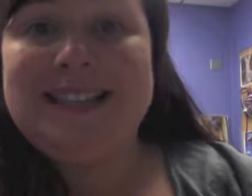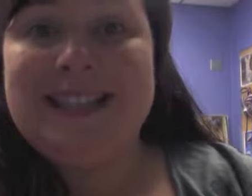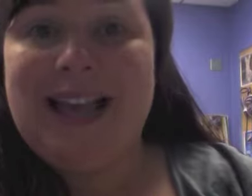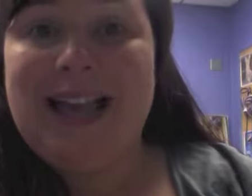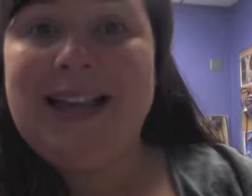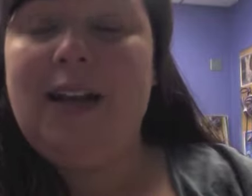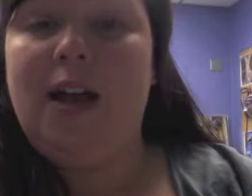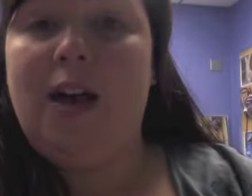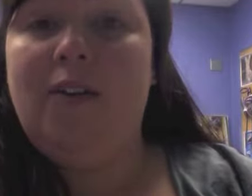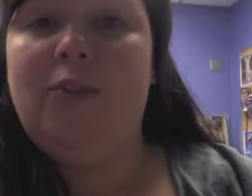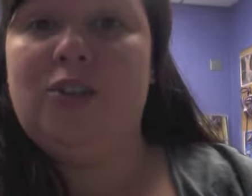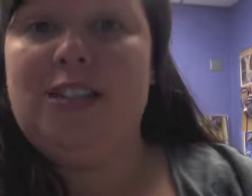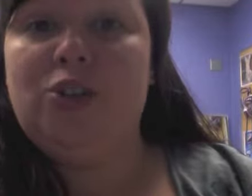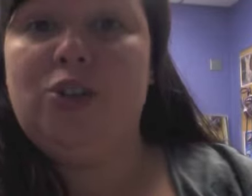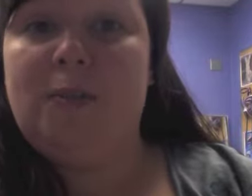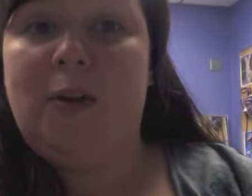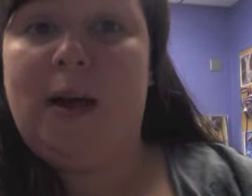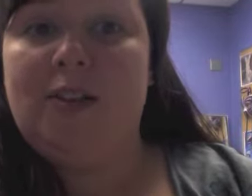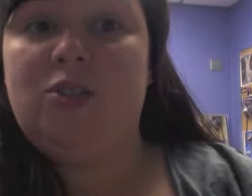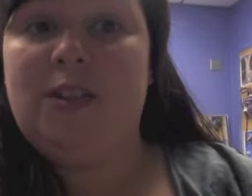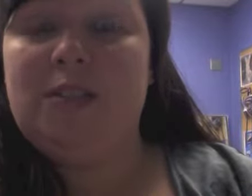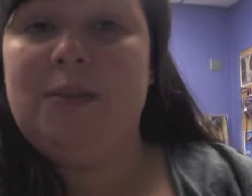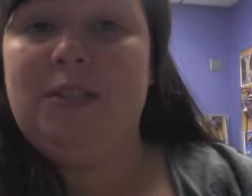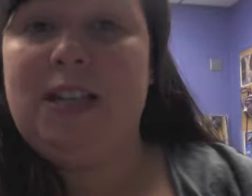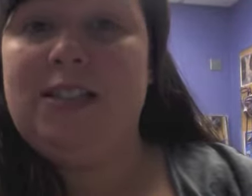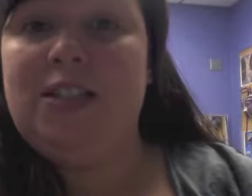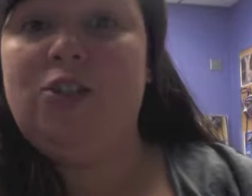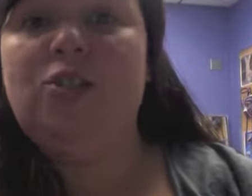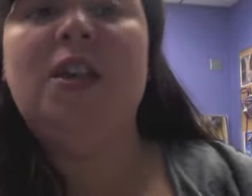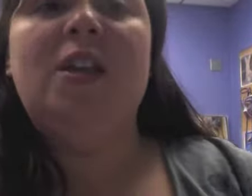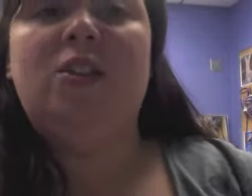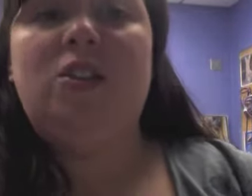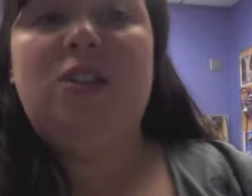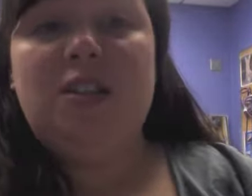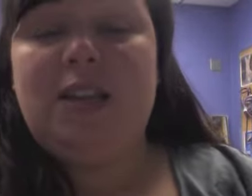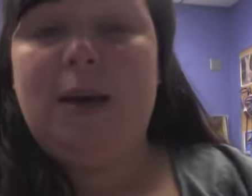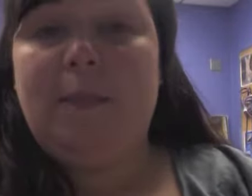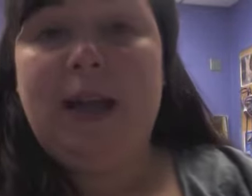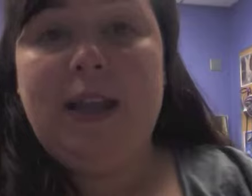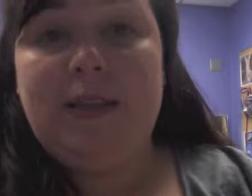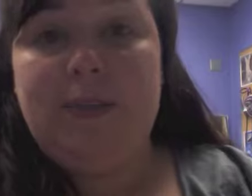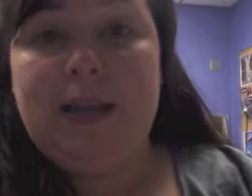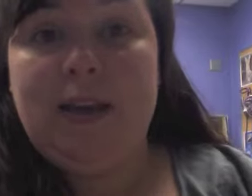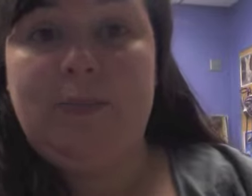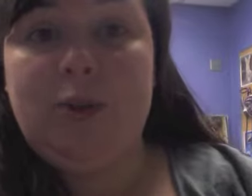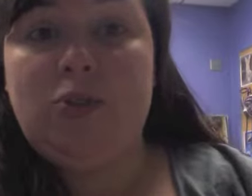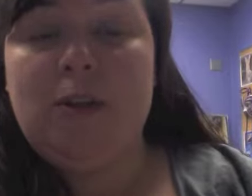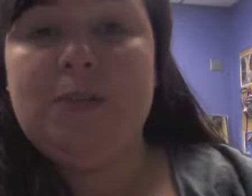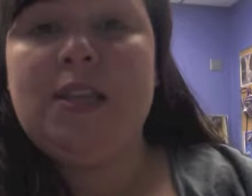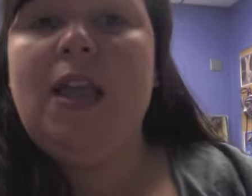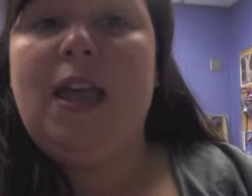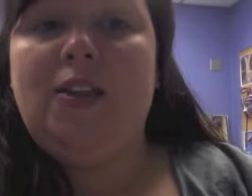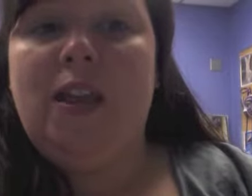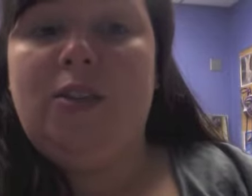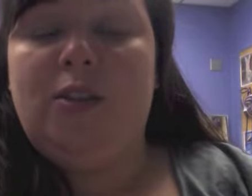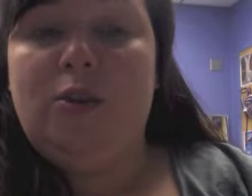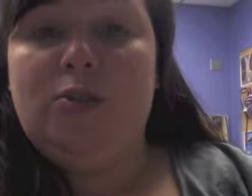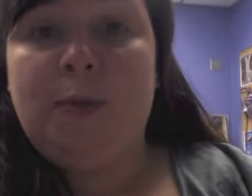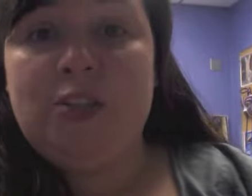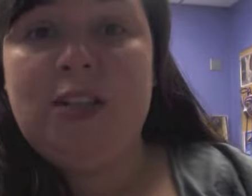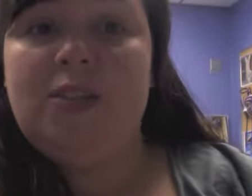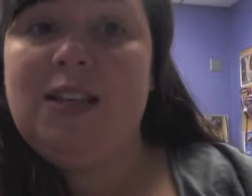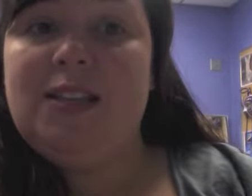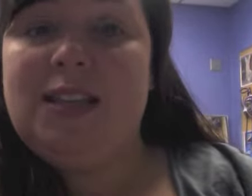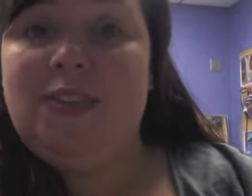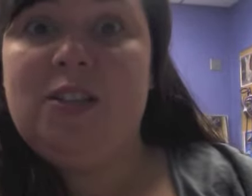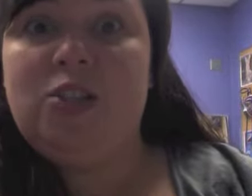of your teacher's mailbox. So sometime today, teachers, you need to stop by and pick up those scripts and those permission slips so the